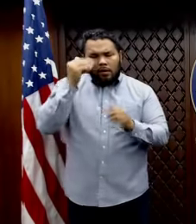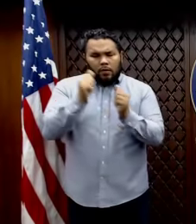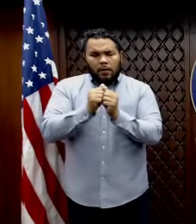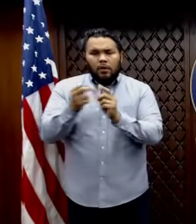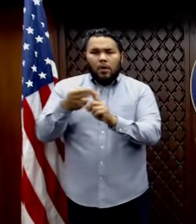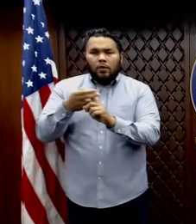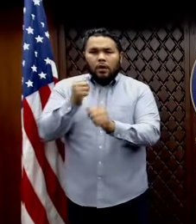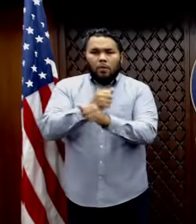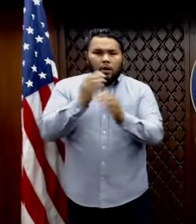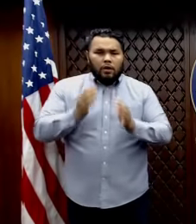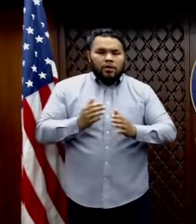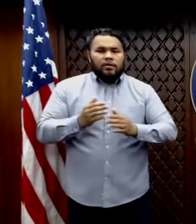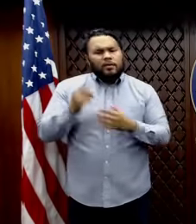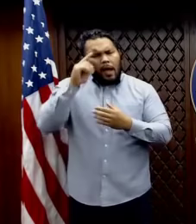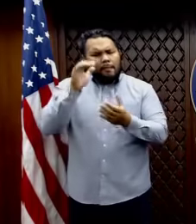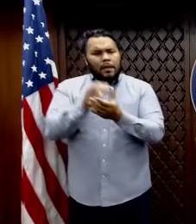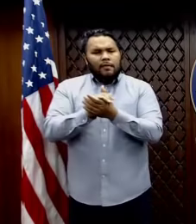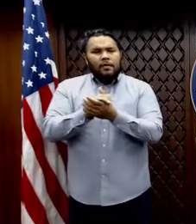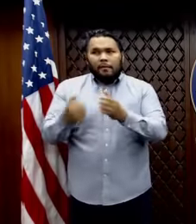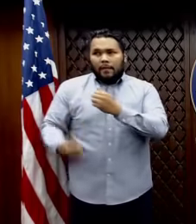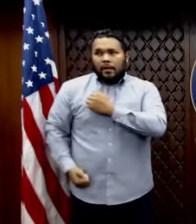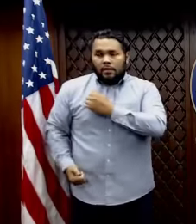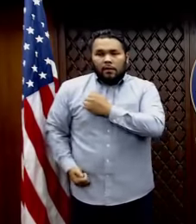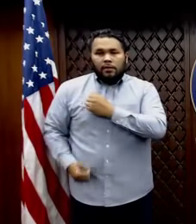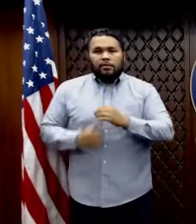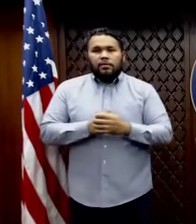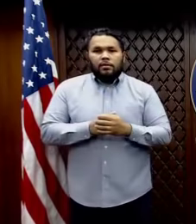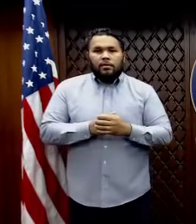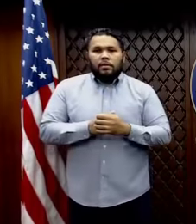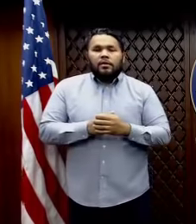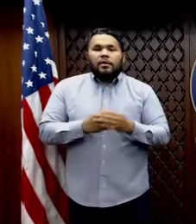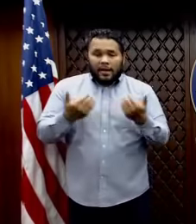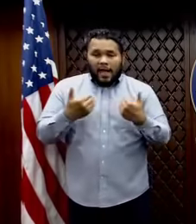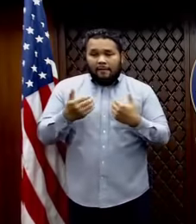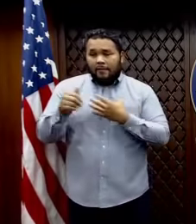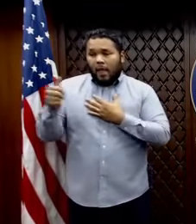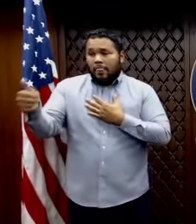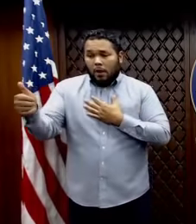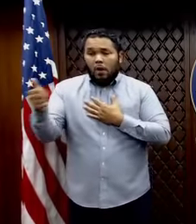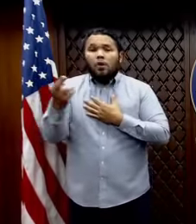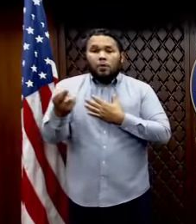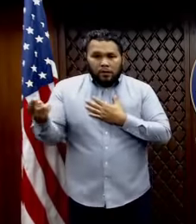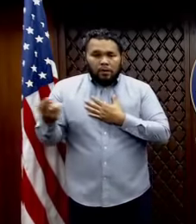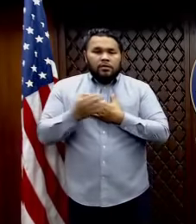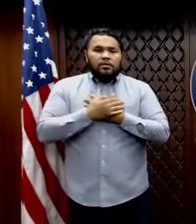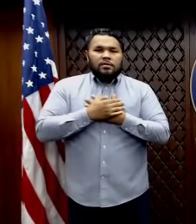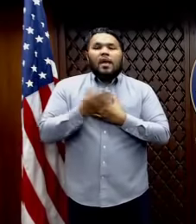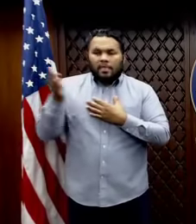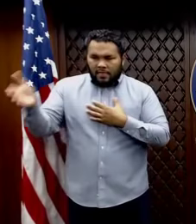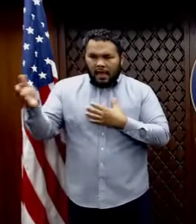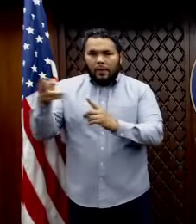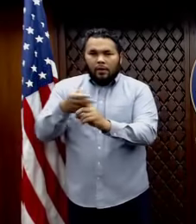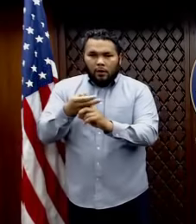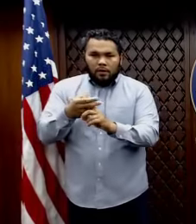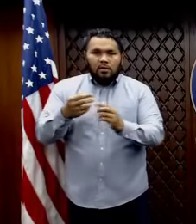I believe the military and that they can speak to it, but they're going to have their own resources also at the, at the hotels. And